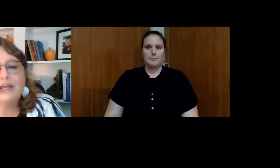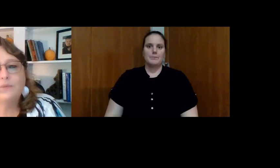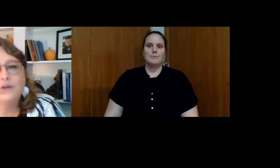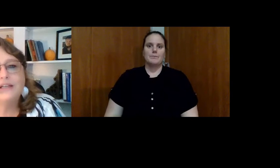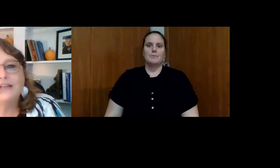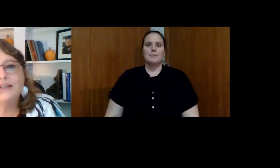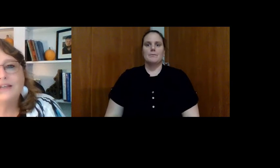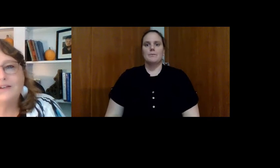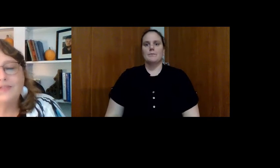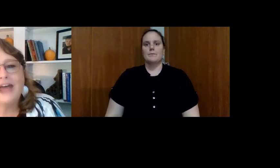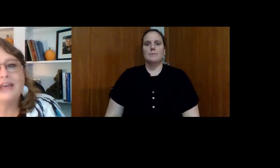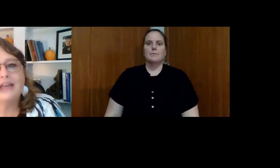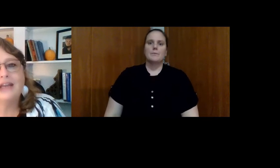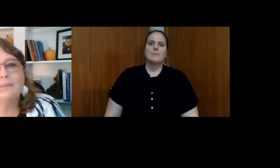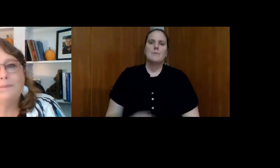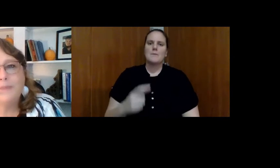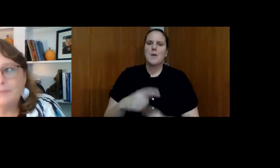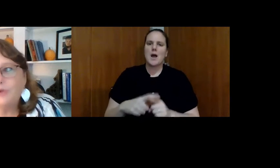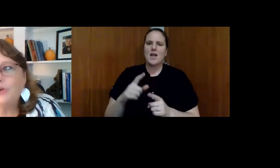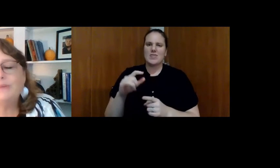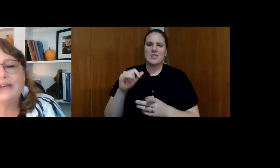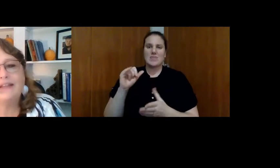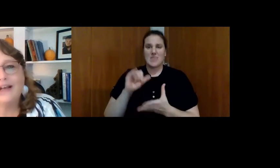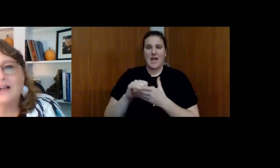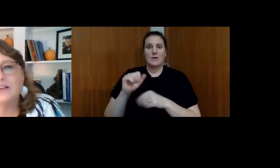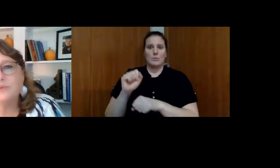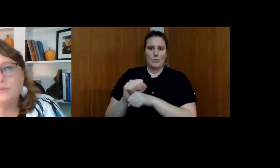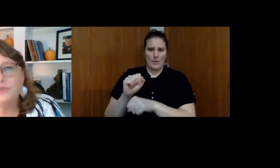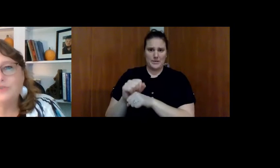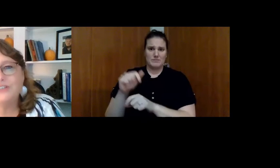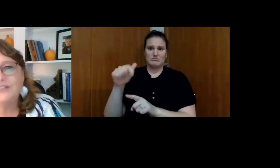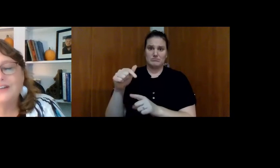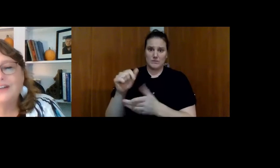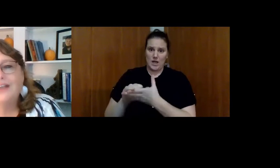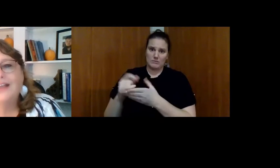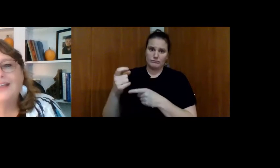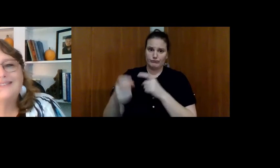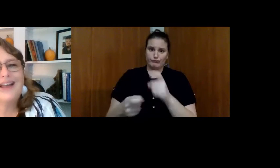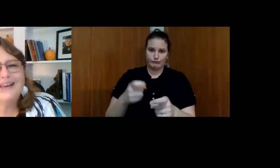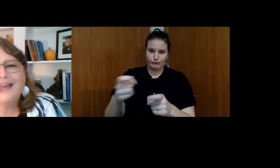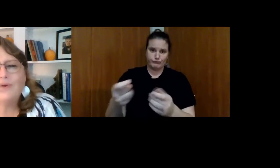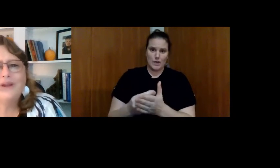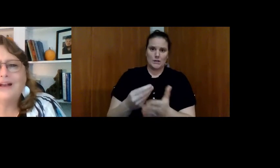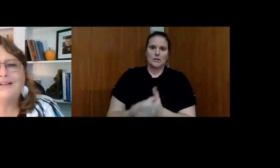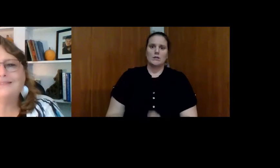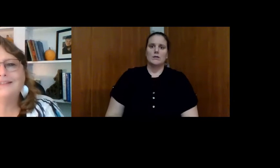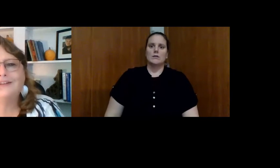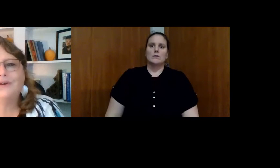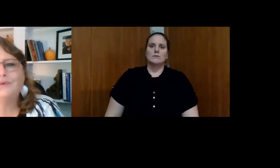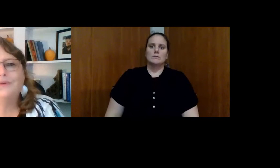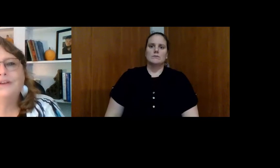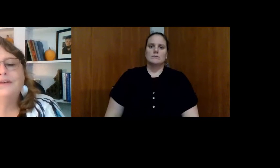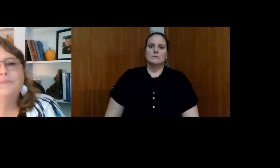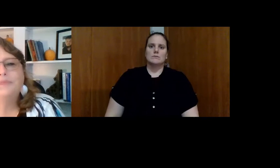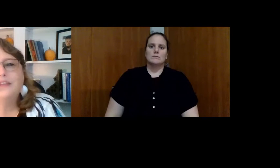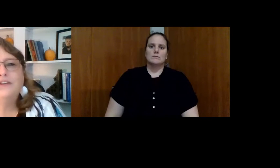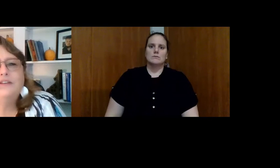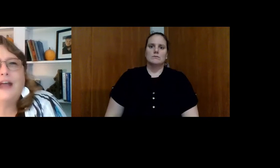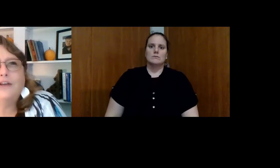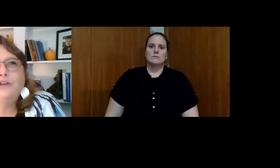But it really, you know, that employment and that contribution, it's kind of how we all, you know,